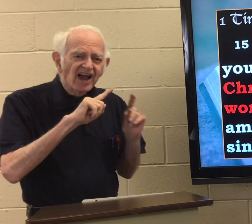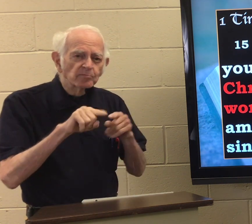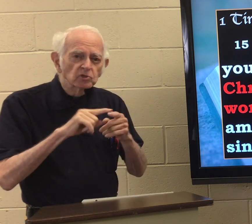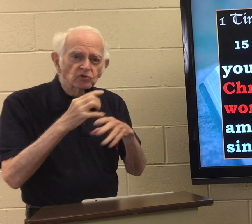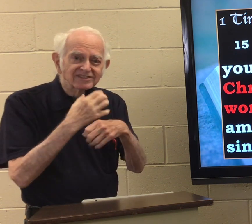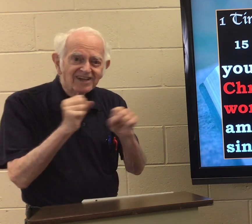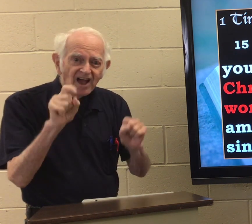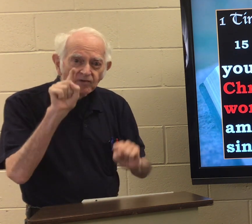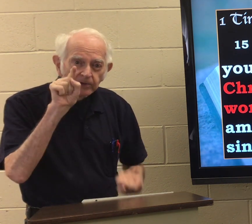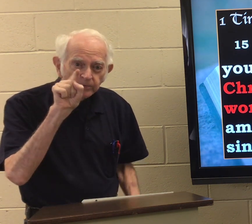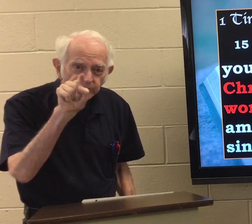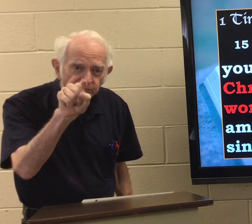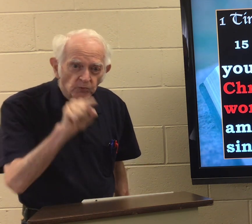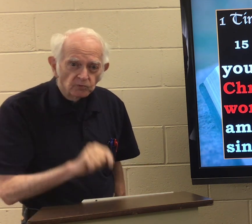He even came to save you.